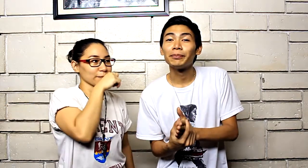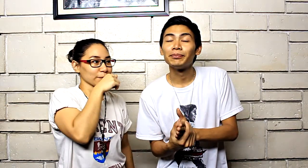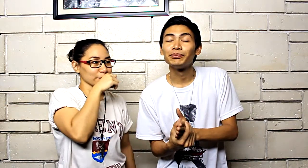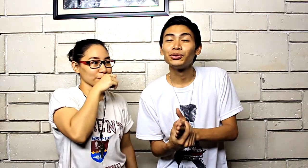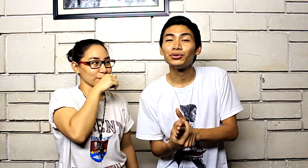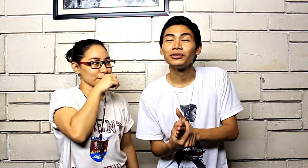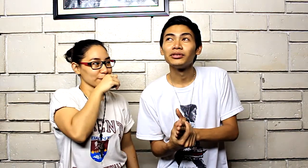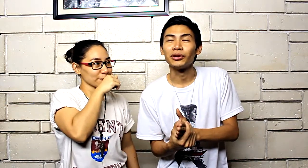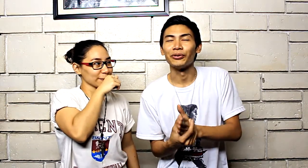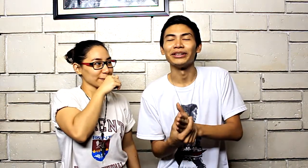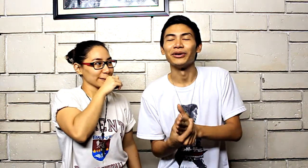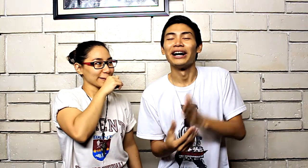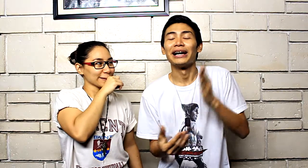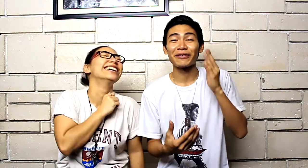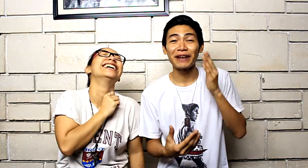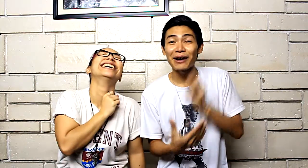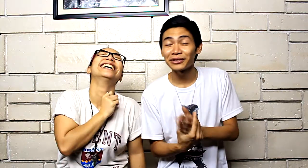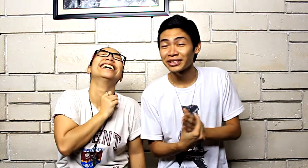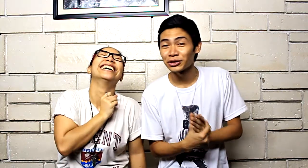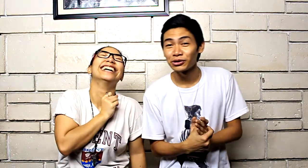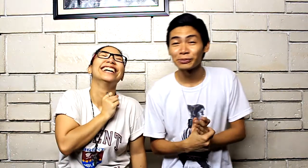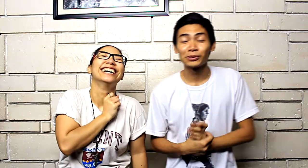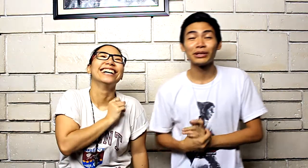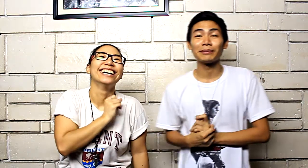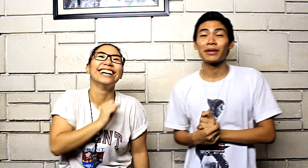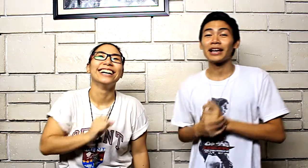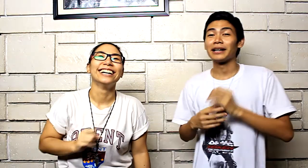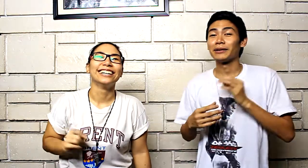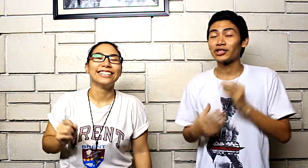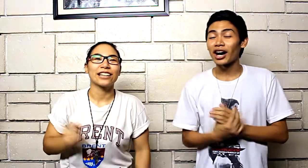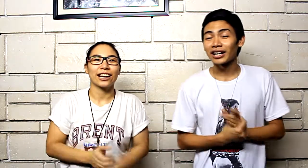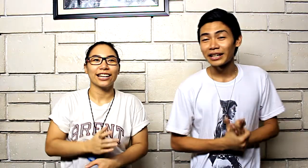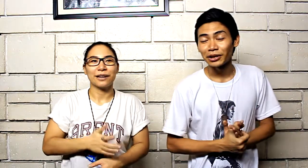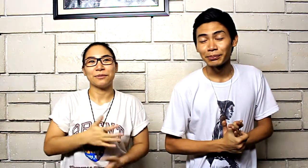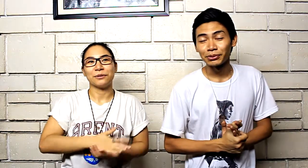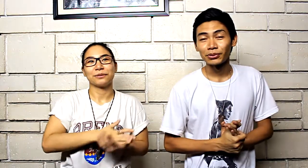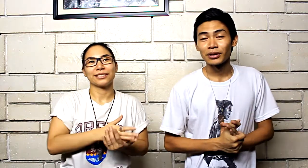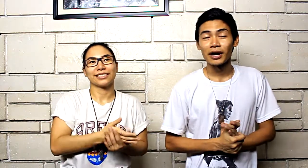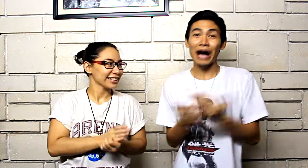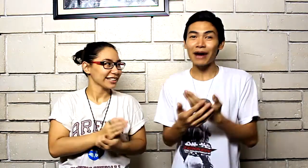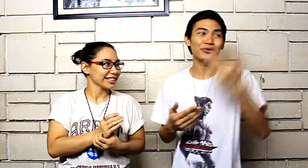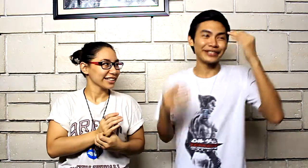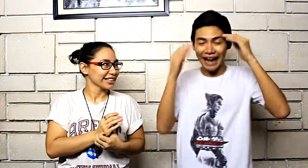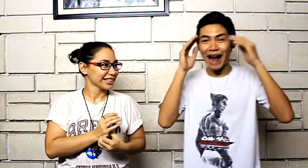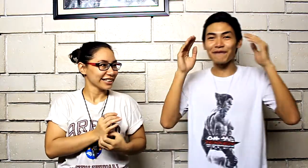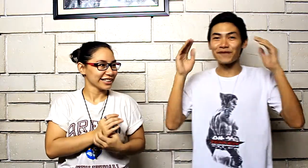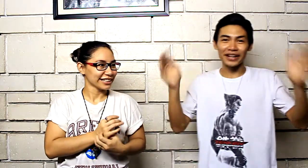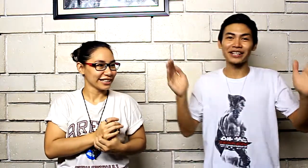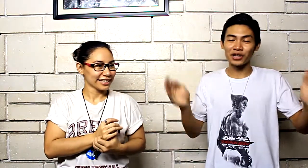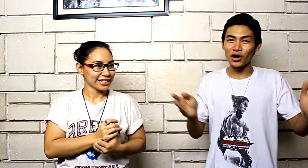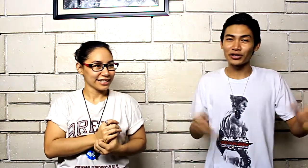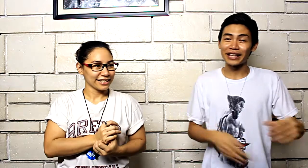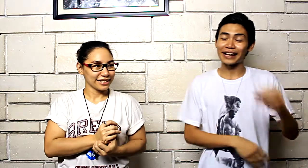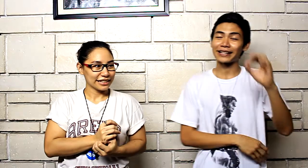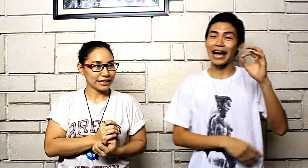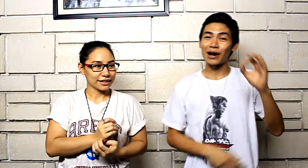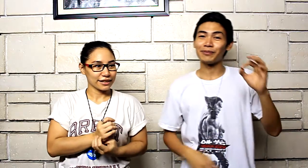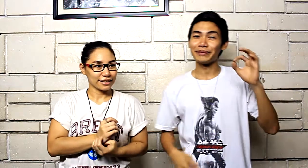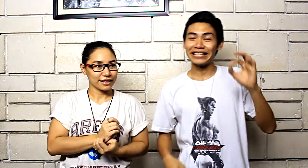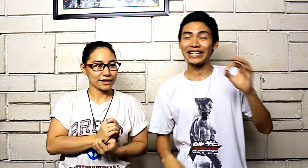poo oh wait no if I was gonna choose between chocolate or poo I would not fucking know that I was eating